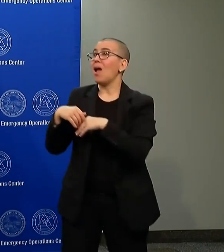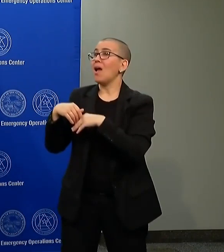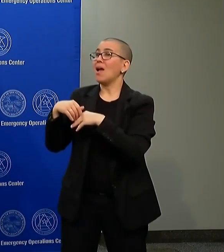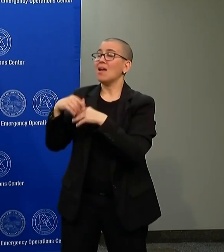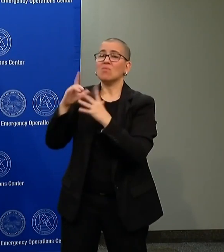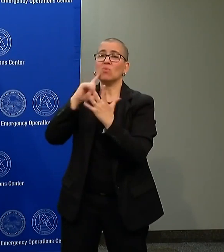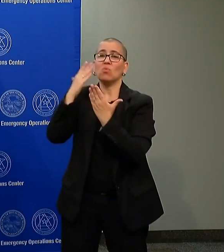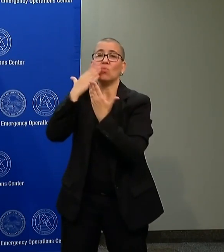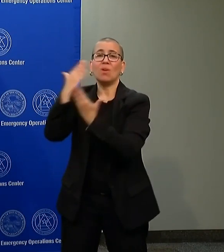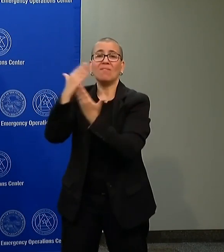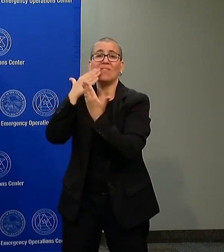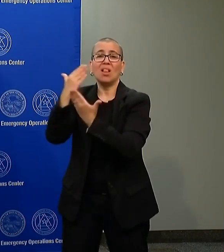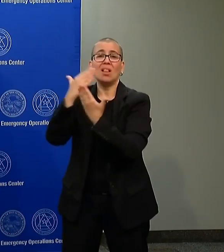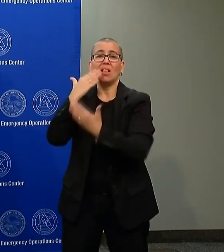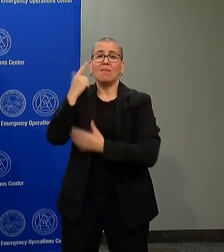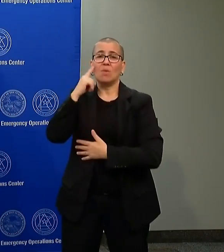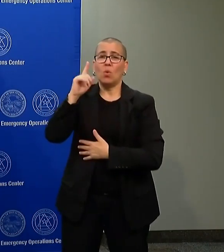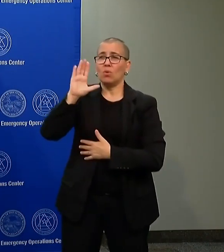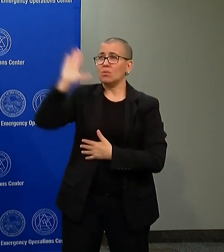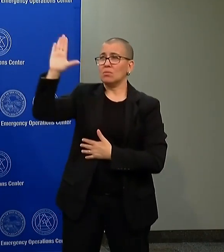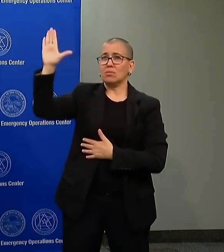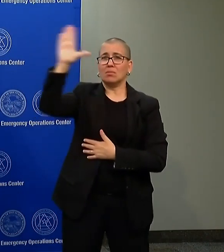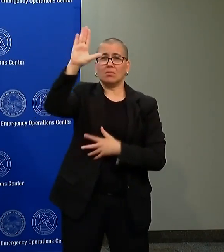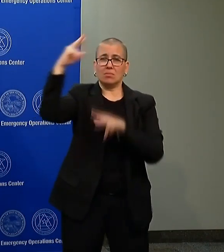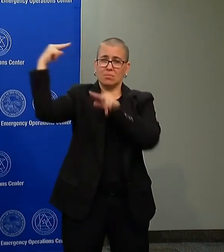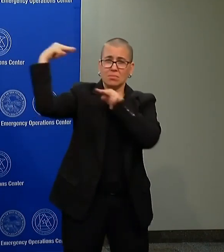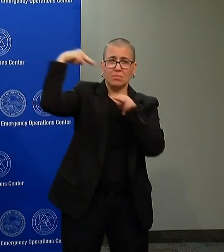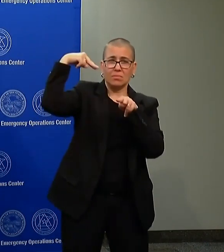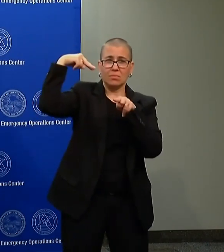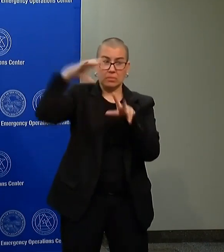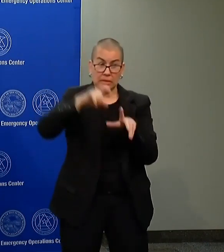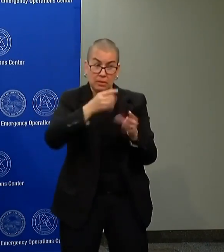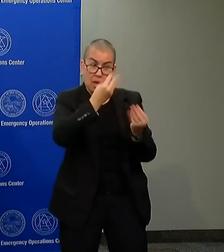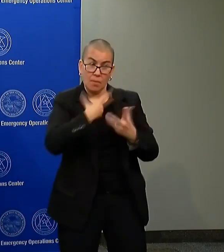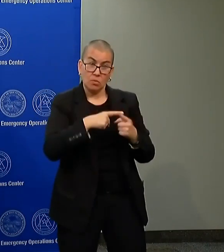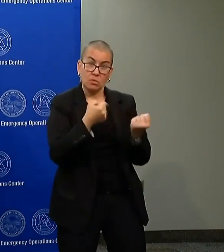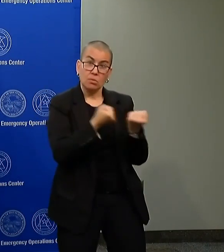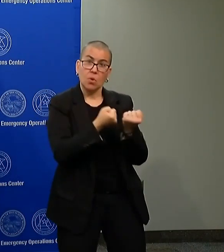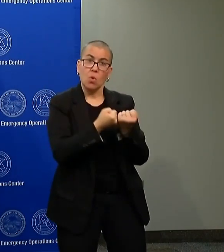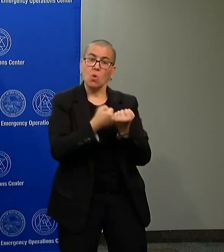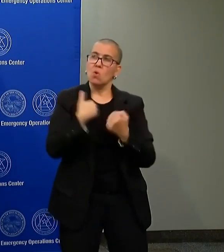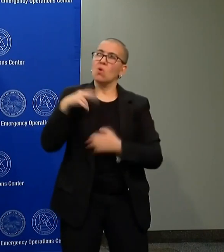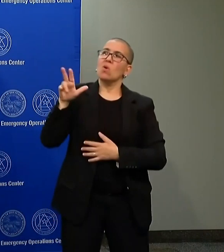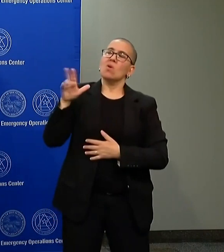for continuing to be on the line and offer and provide assistance when needed.